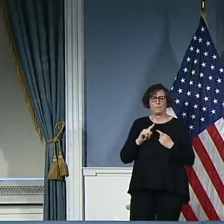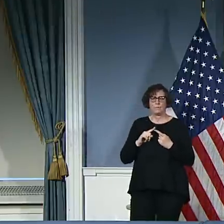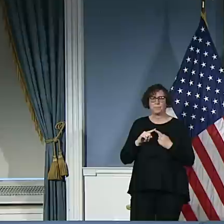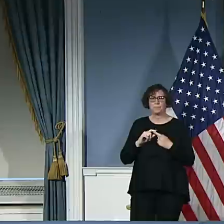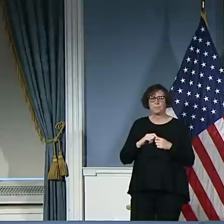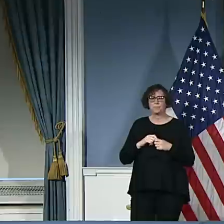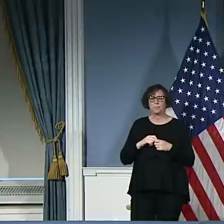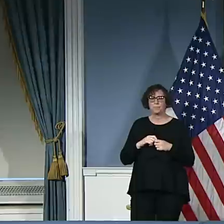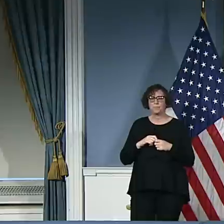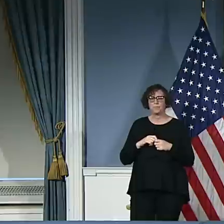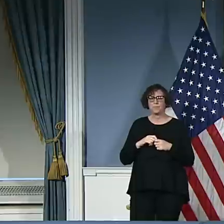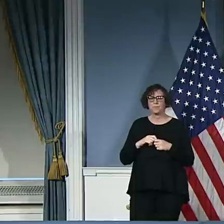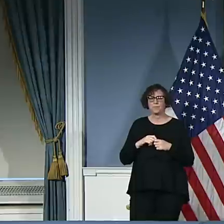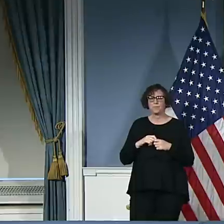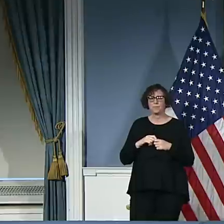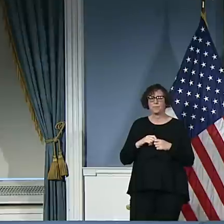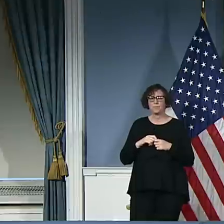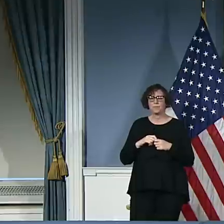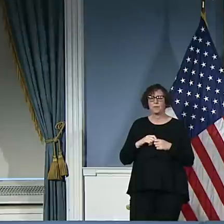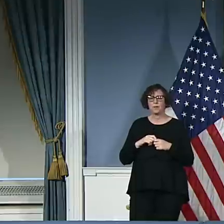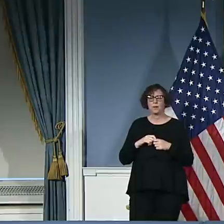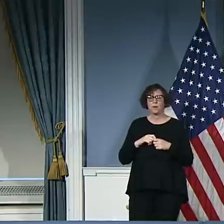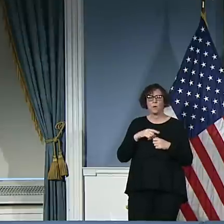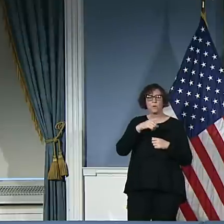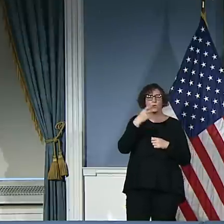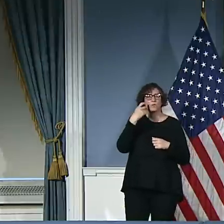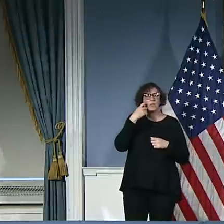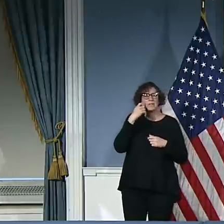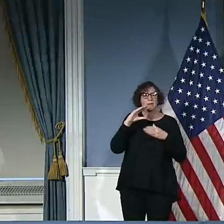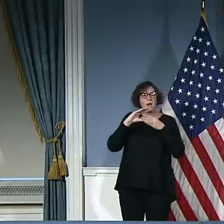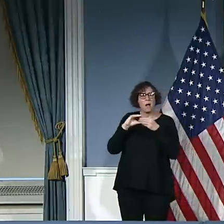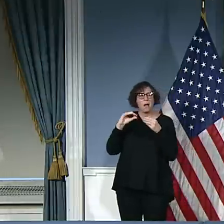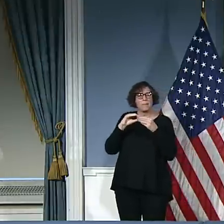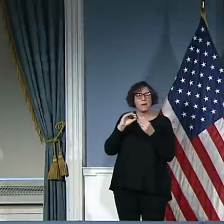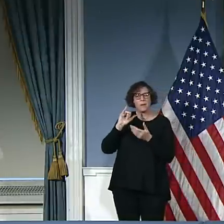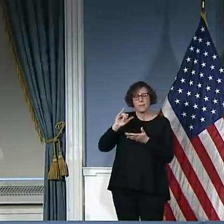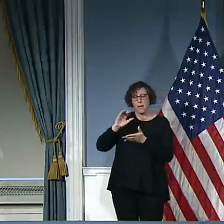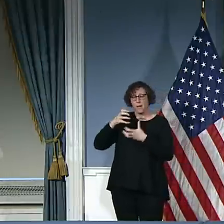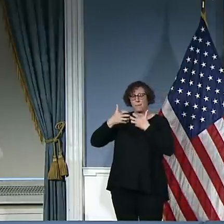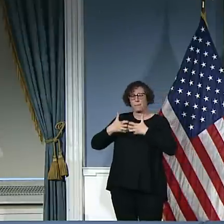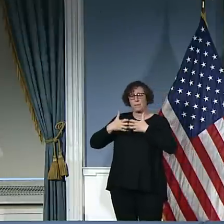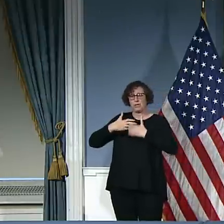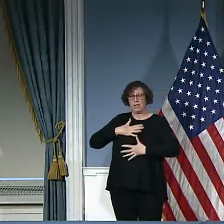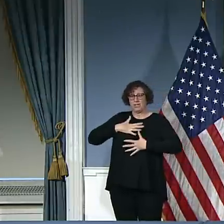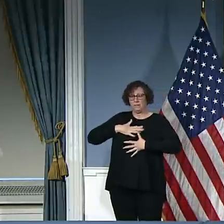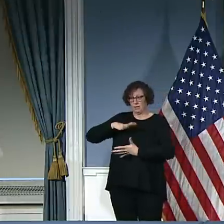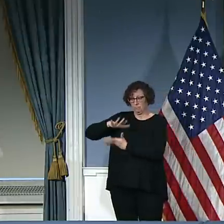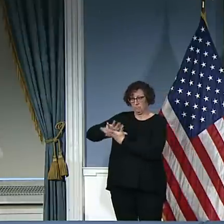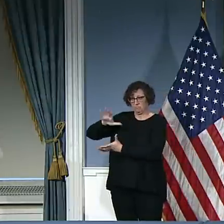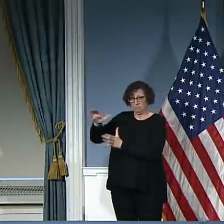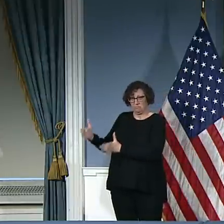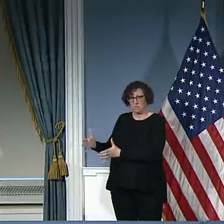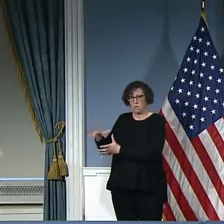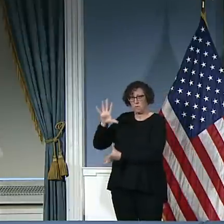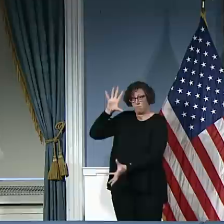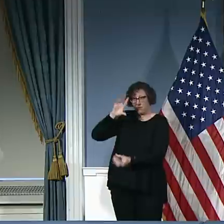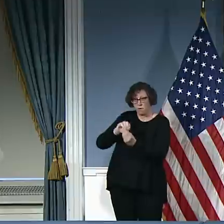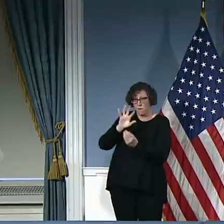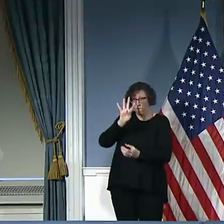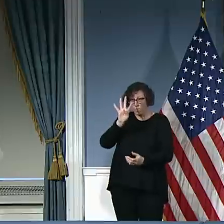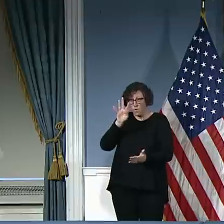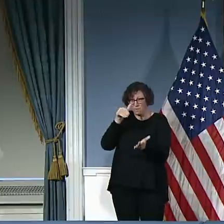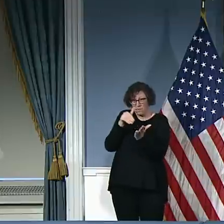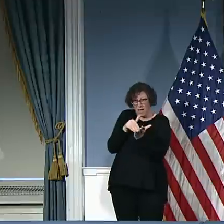half of the 4,000 new ventilators? Specifically, I'm wondering if it was before or after the governor's